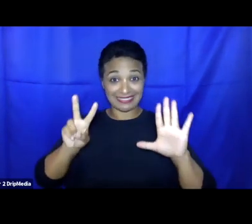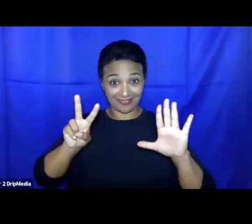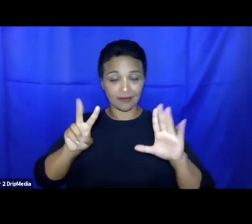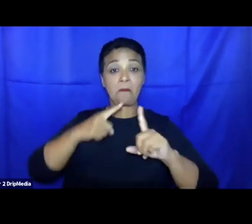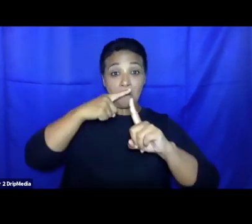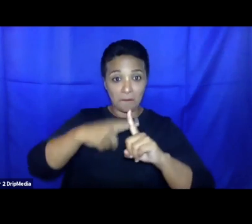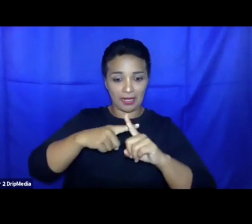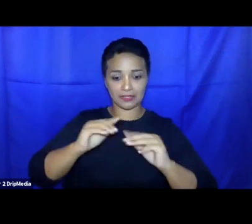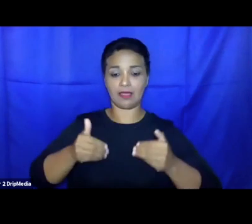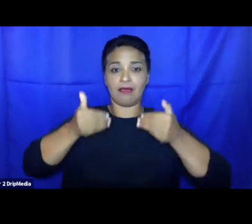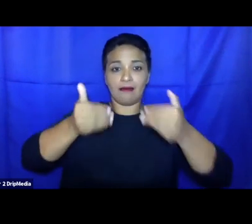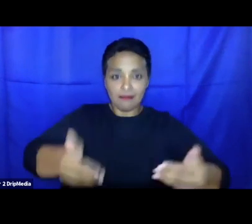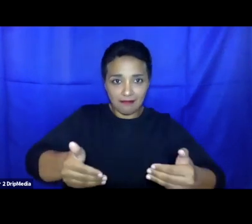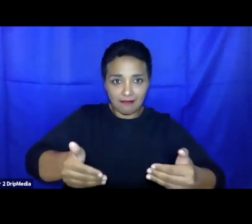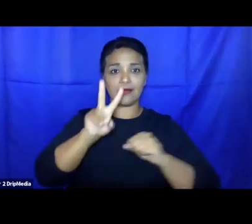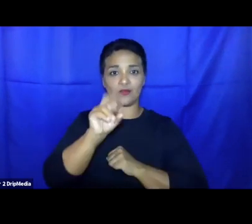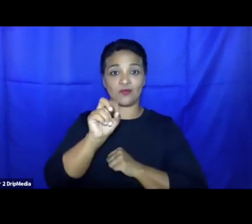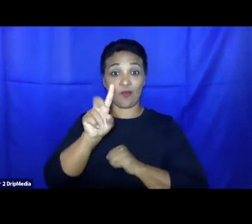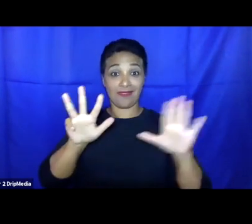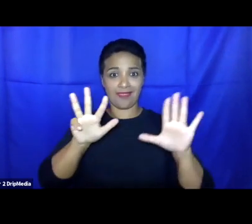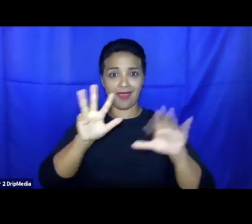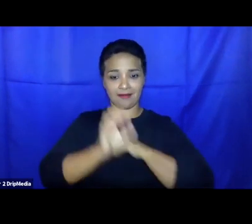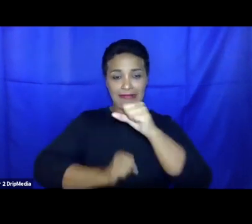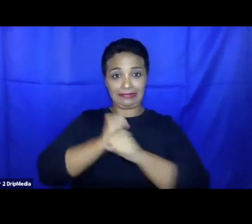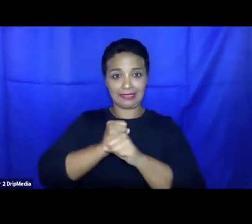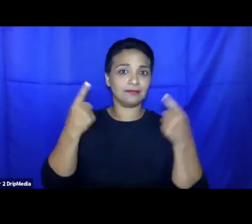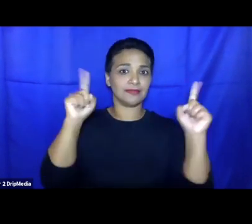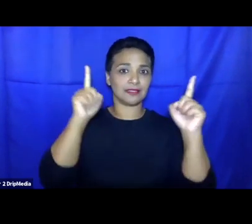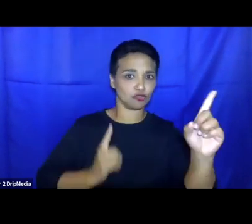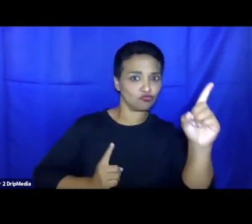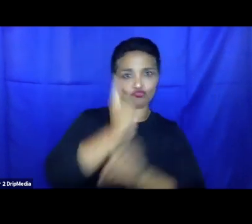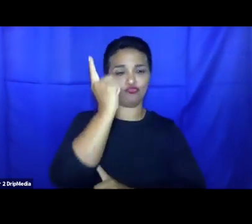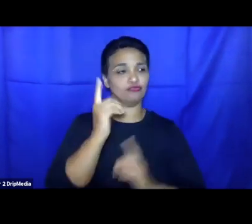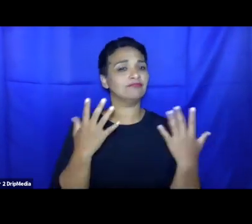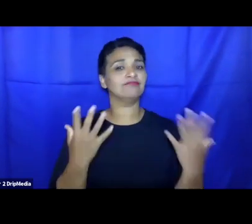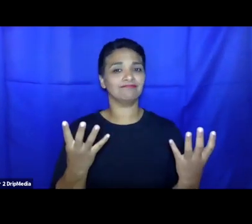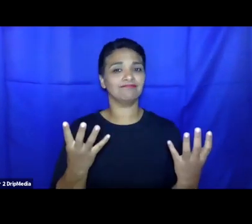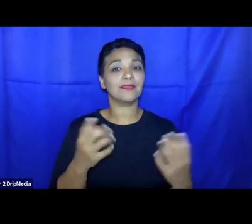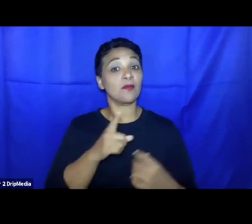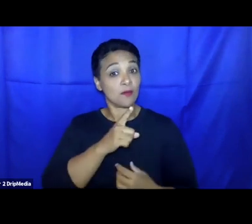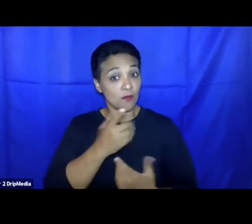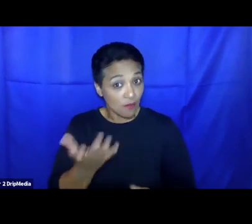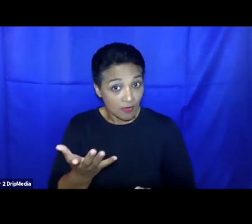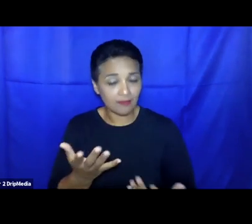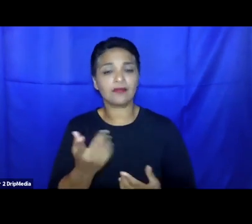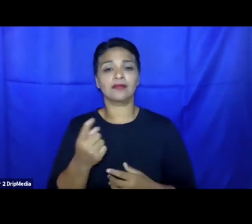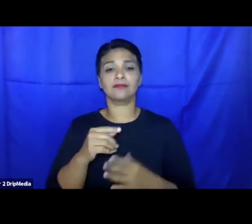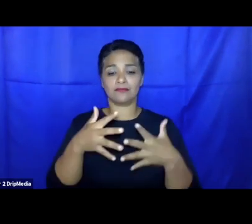2019, is the idea that because the United States does not honour its own